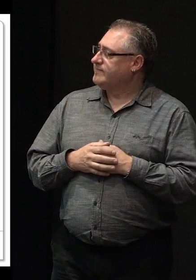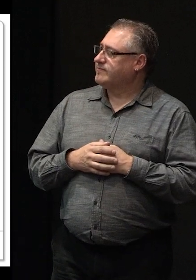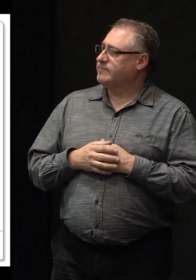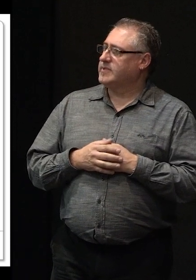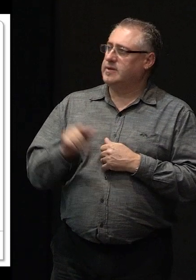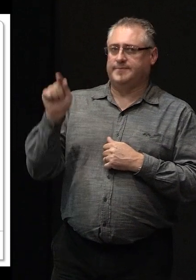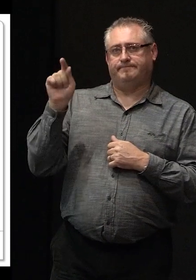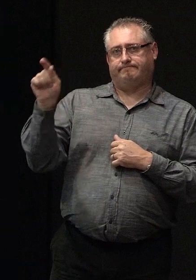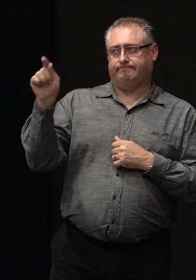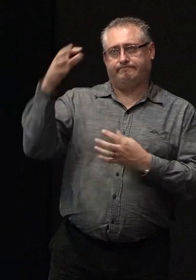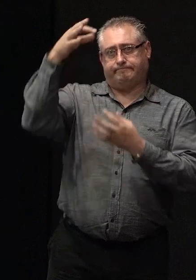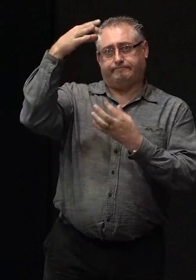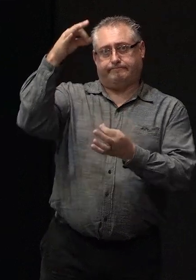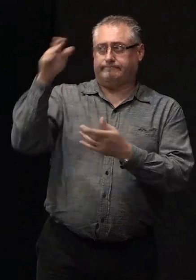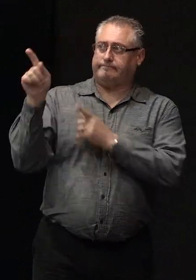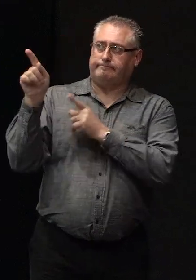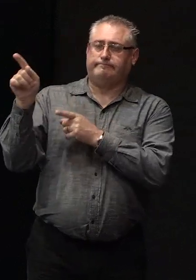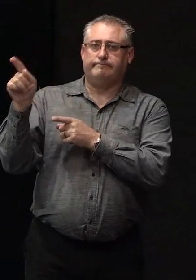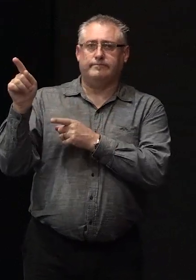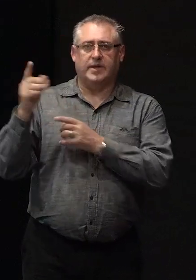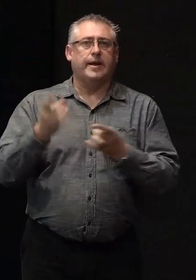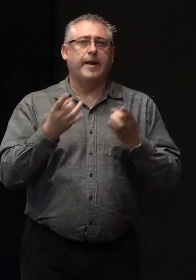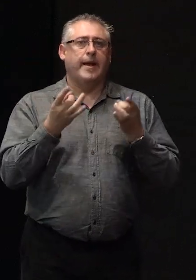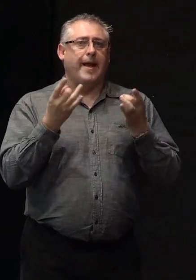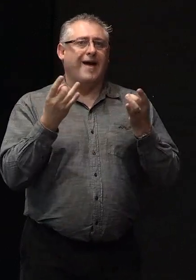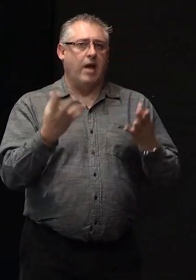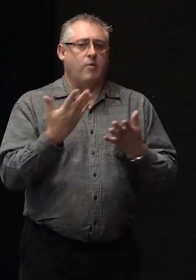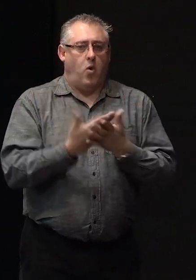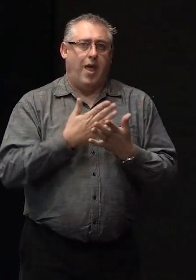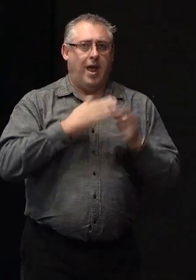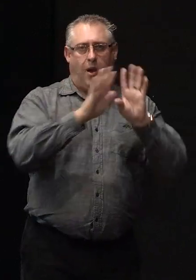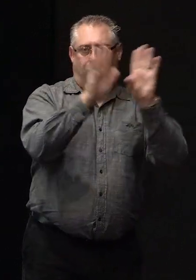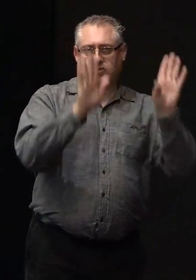it's this document here which is available on our website again